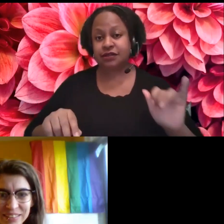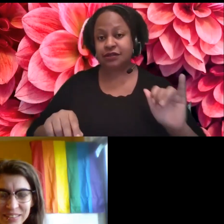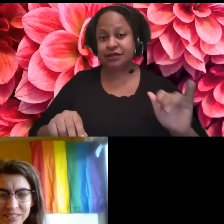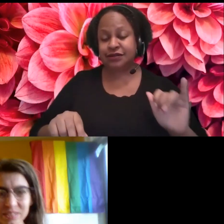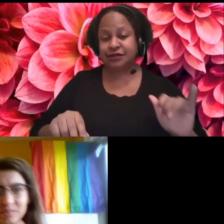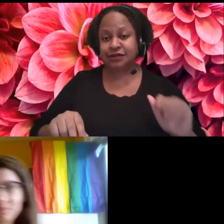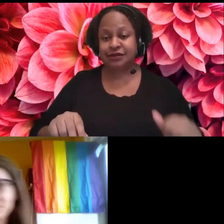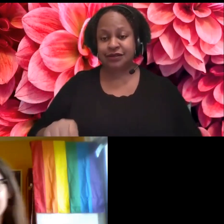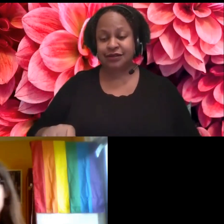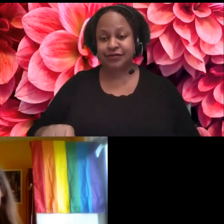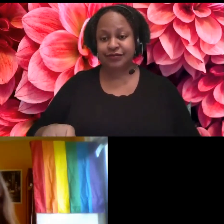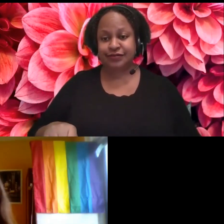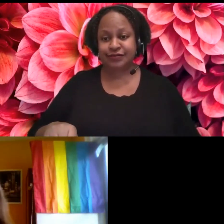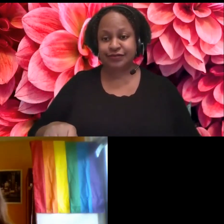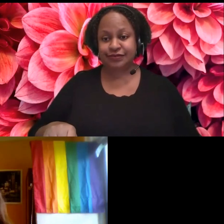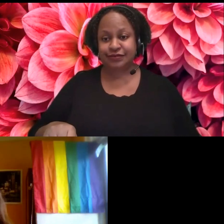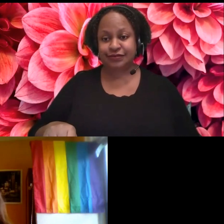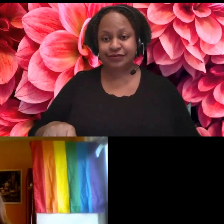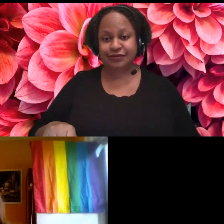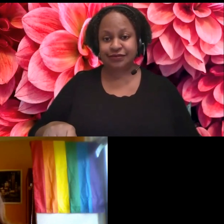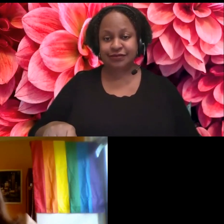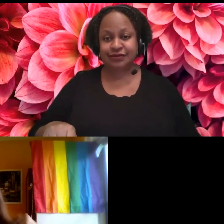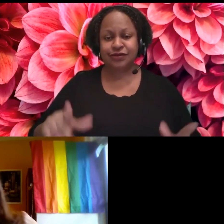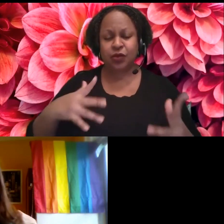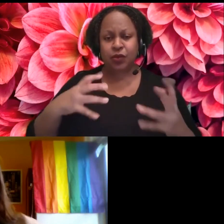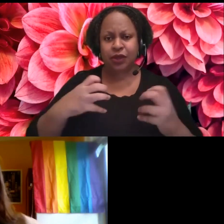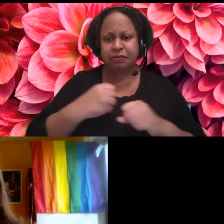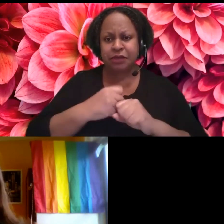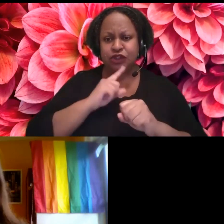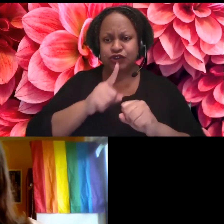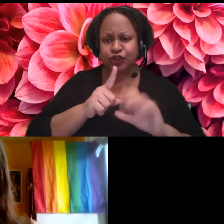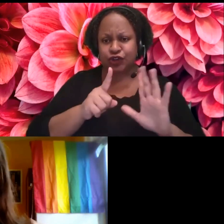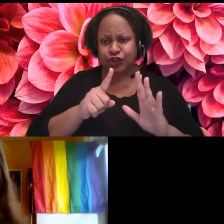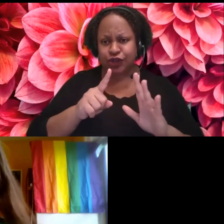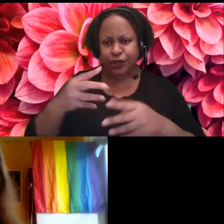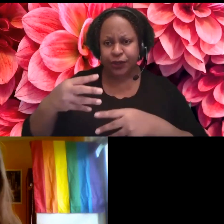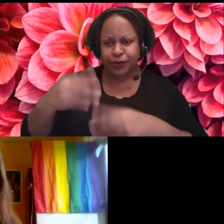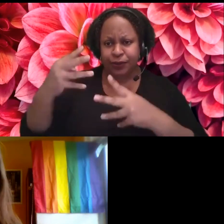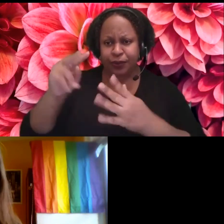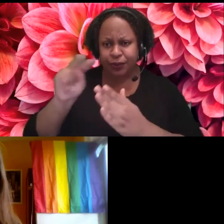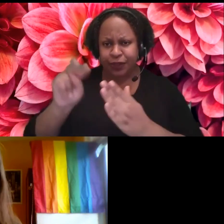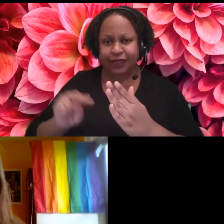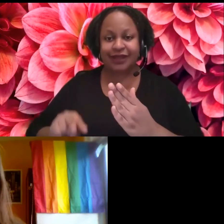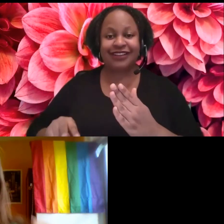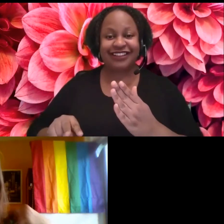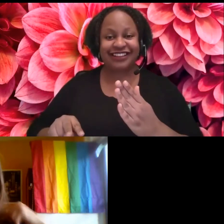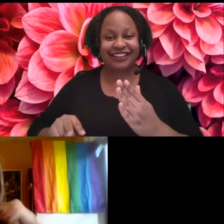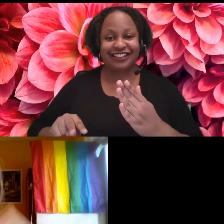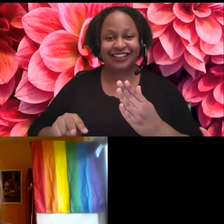on, uh, I just want to make sure I'm up to date with the, uh,